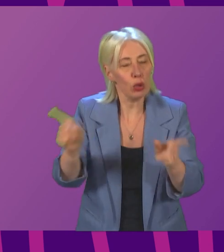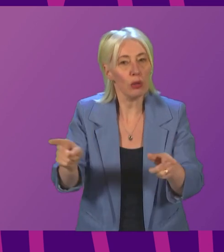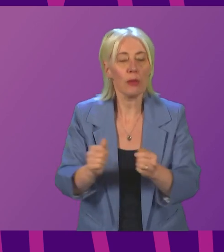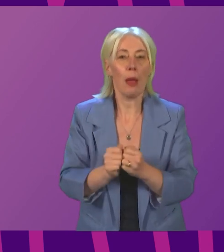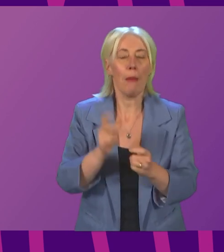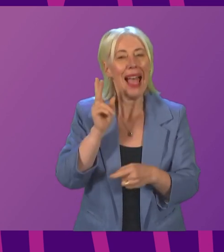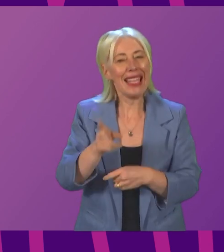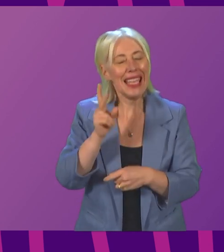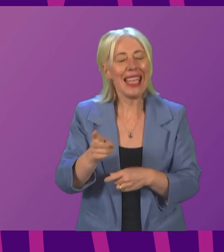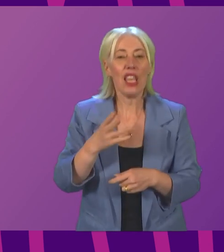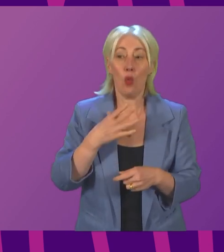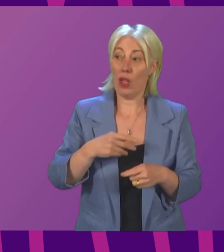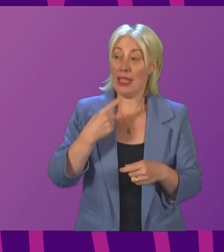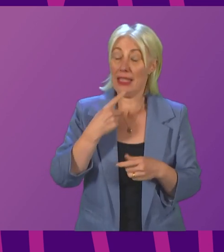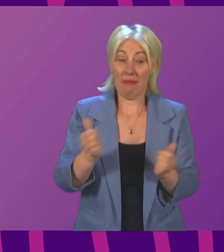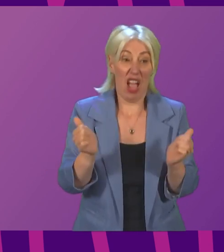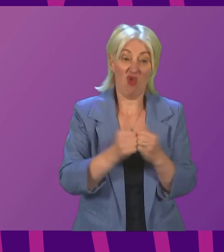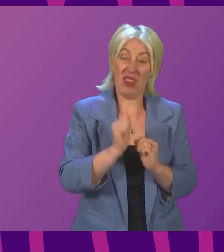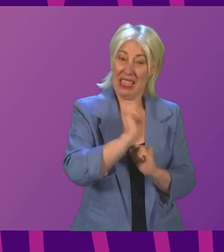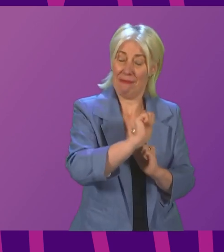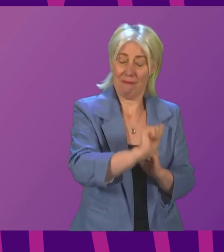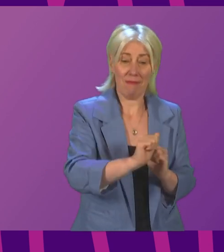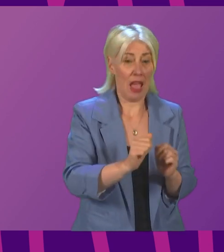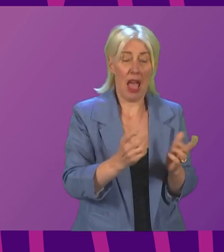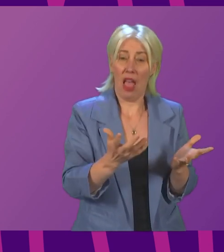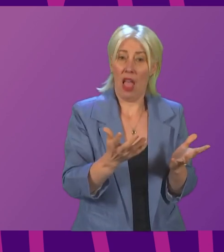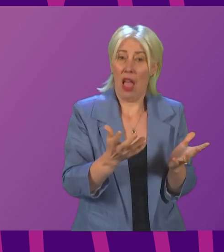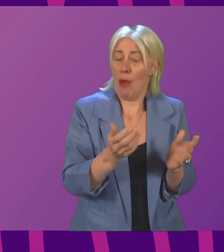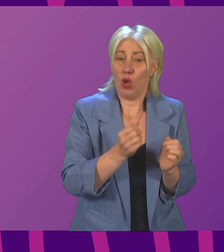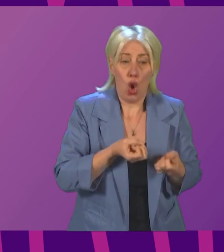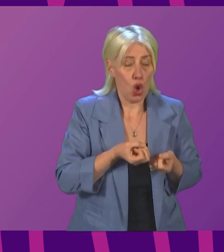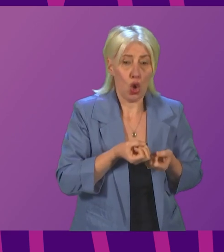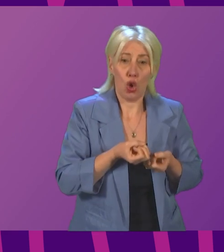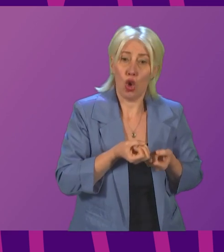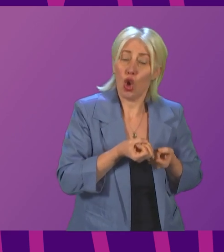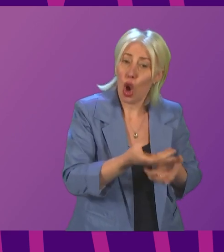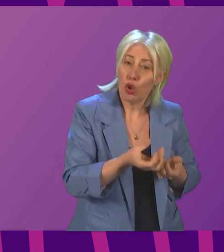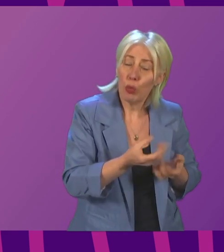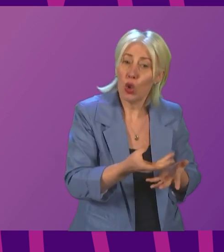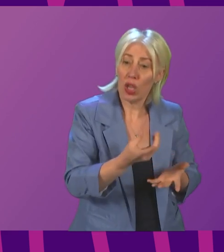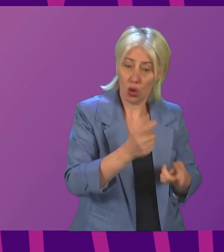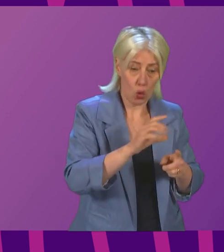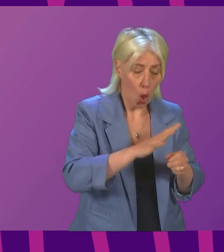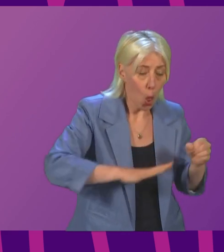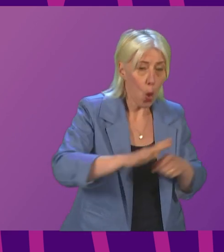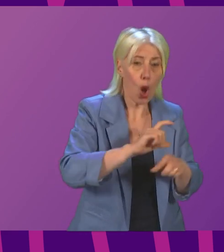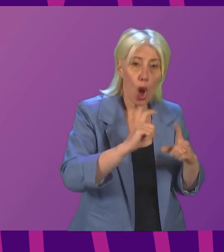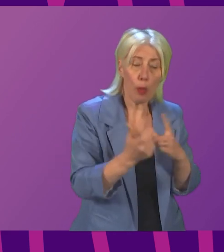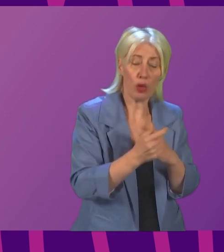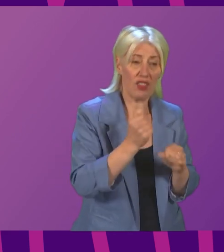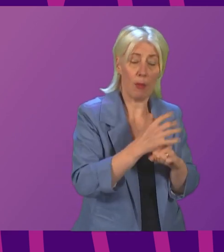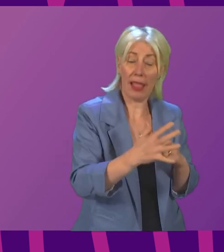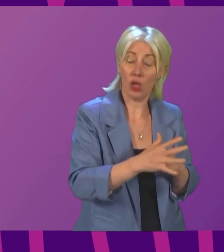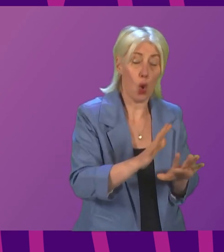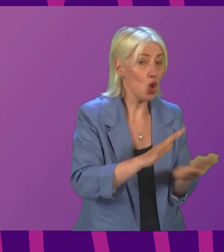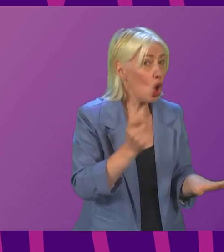to again take the opportunity to agree with CoCab Stewart about the contribution in making COP26 of local communities across Glasgow it was not